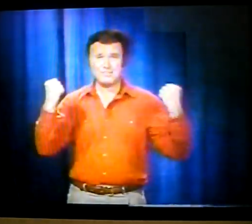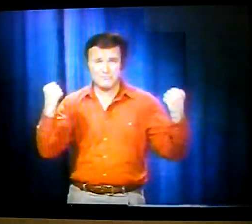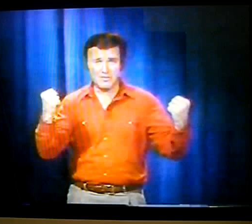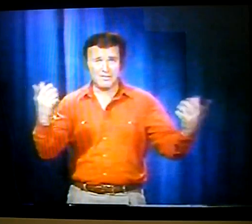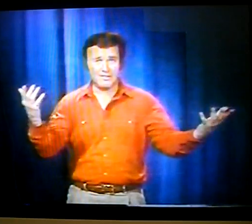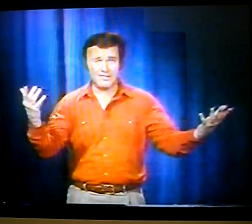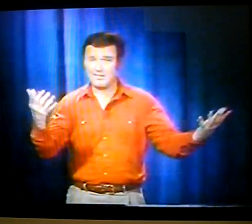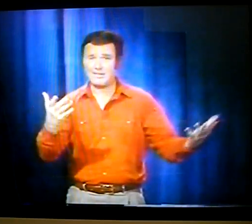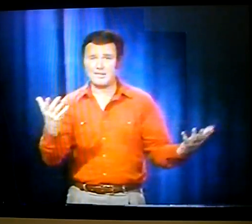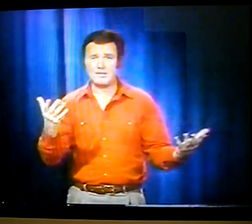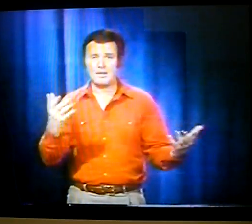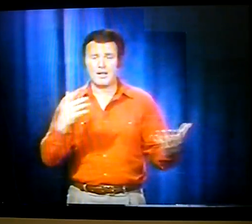I have two arms. I'm strong.